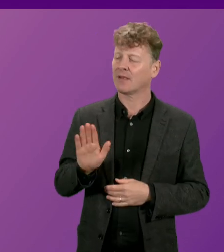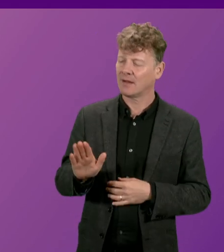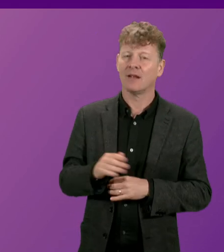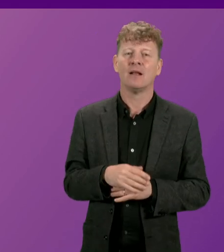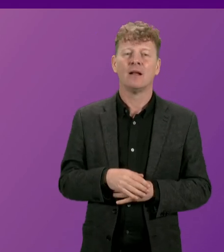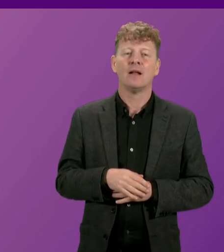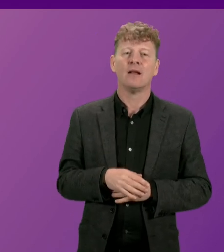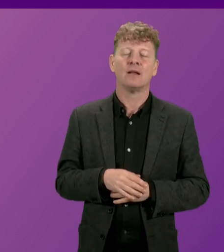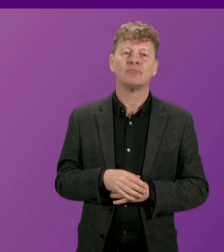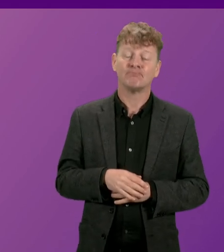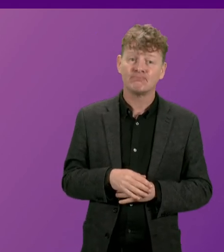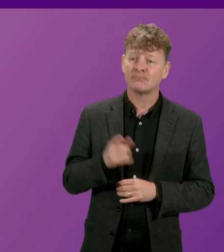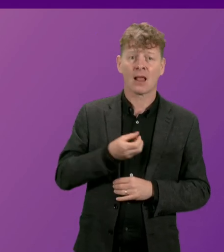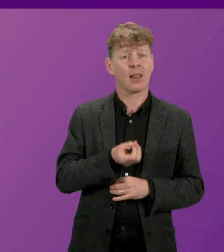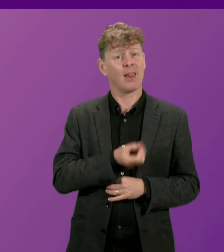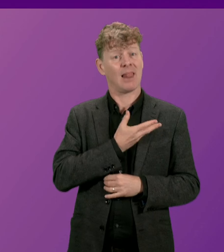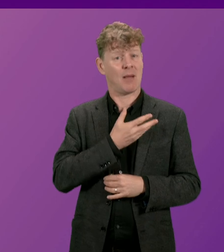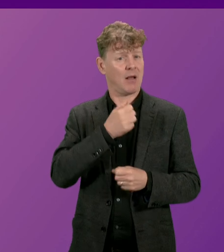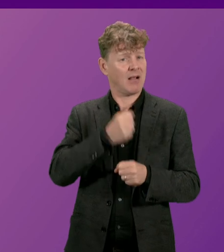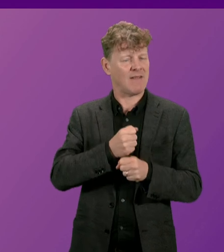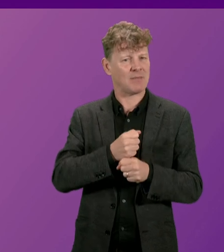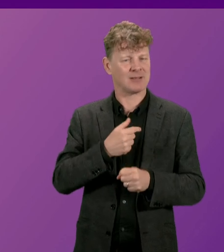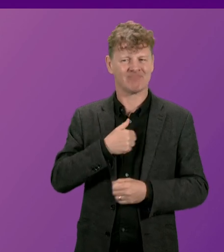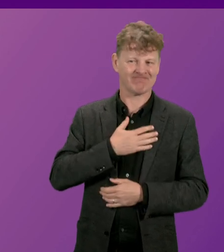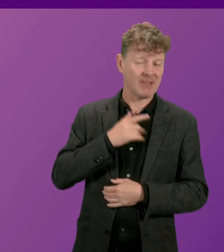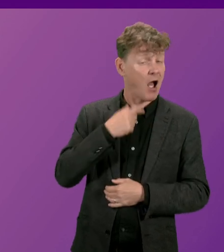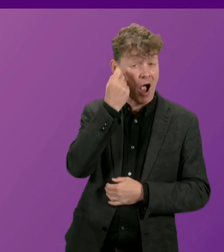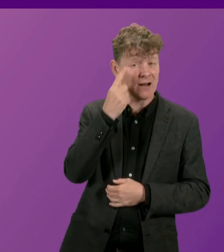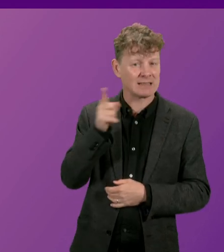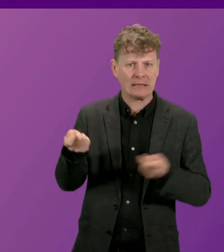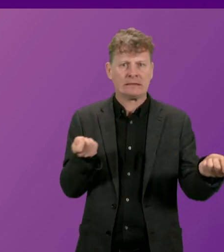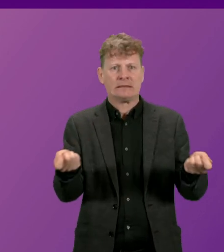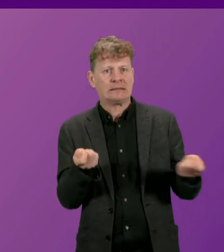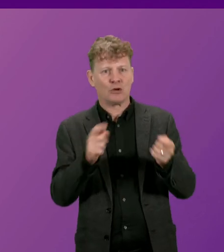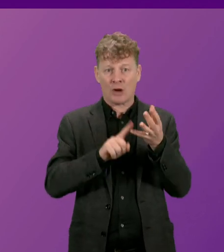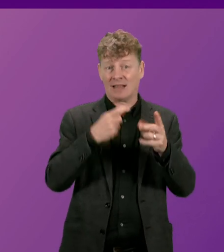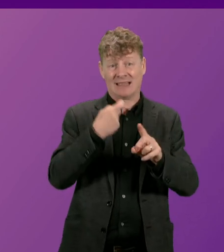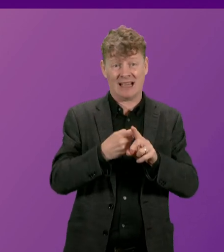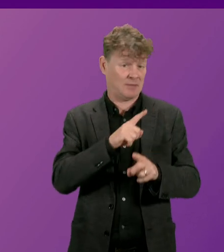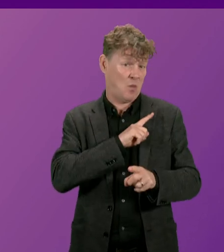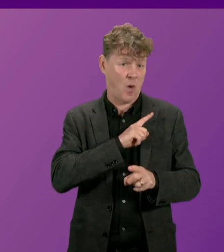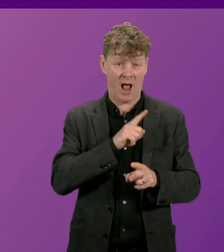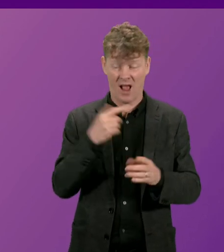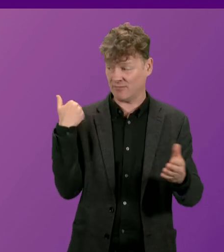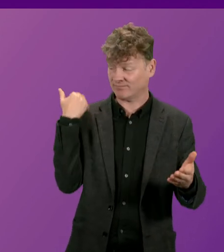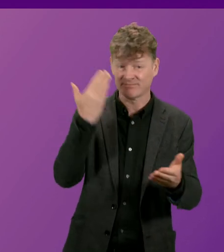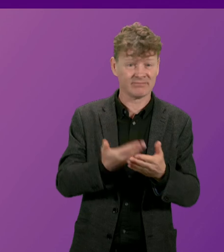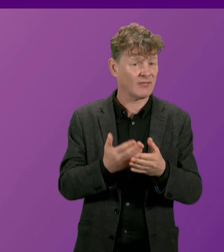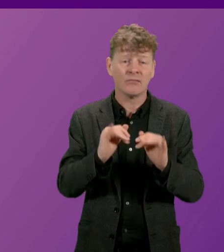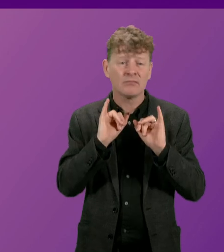sympathy with the Labour government in the United Kingdom is that they have inherited an entirely